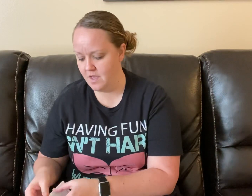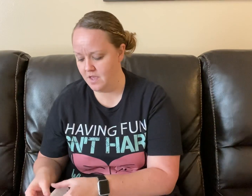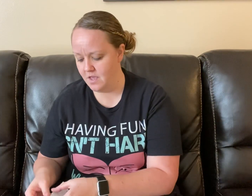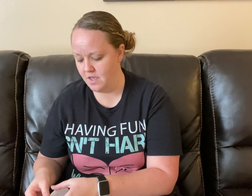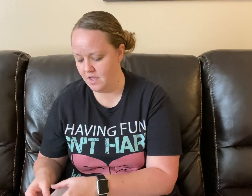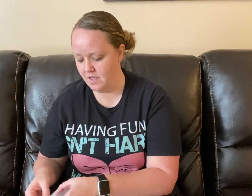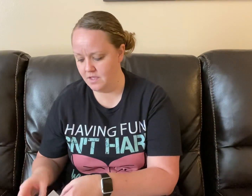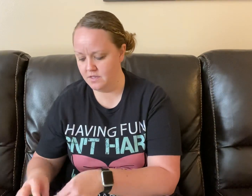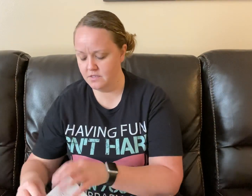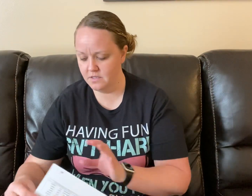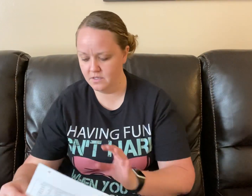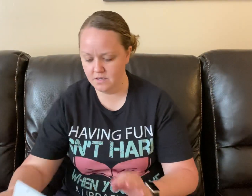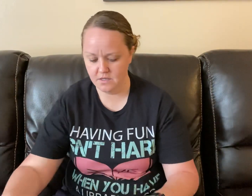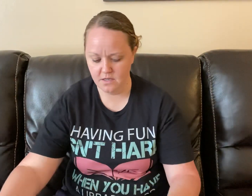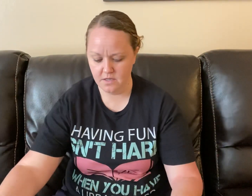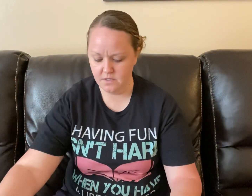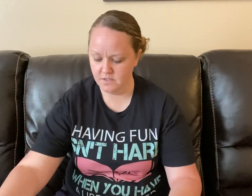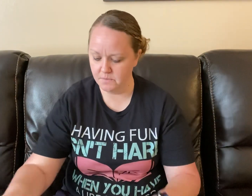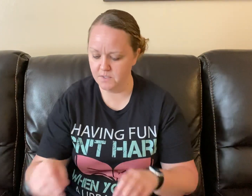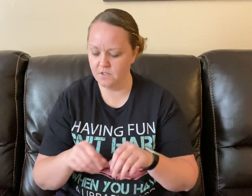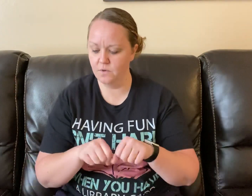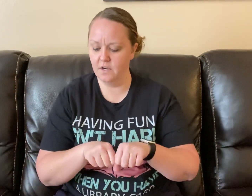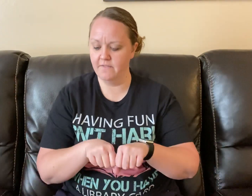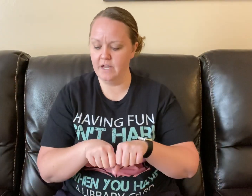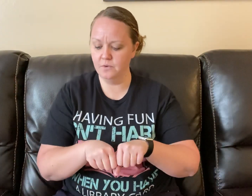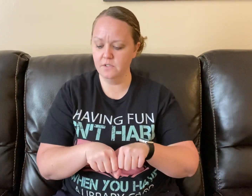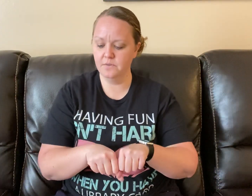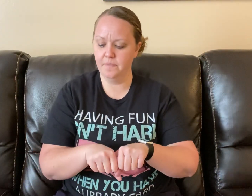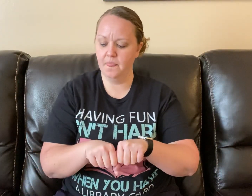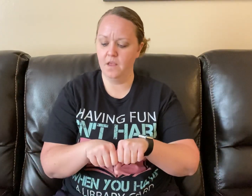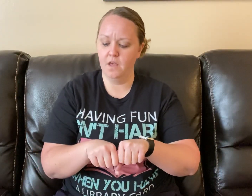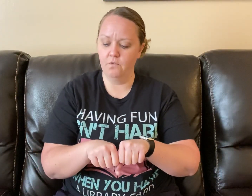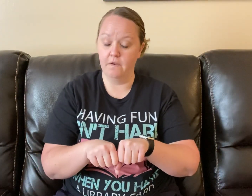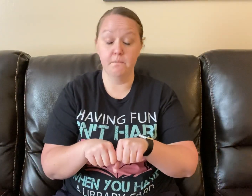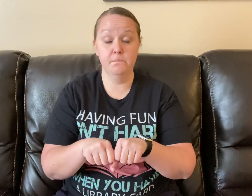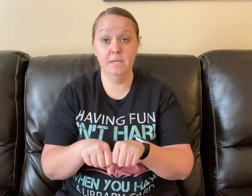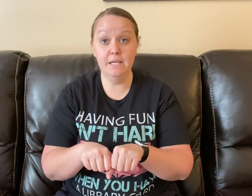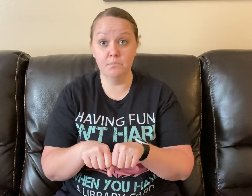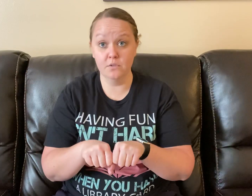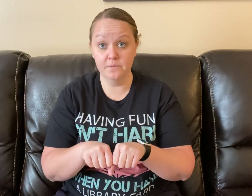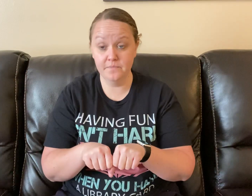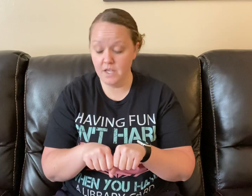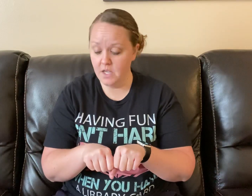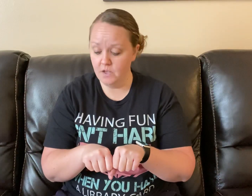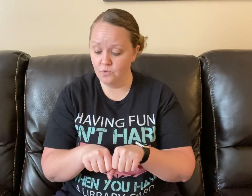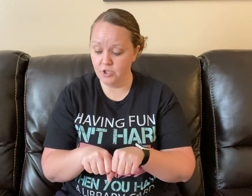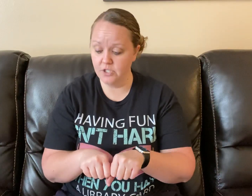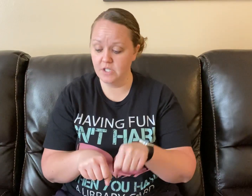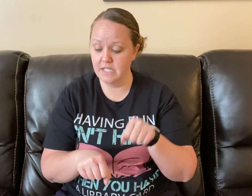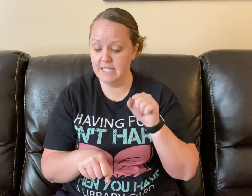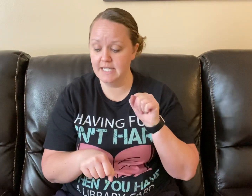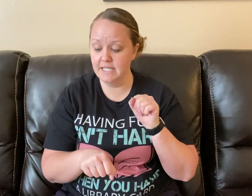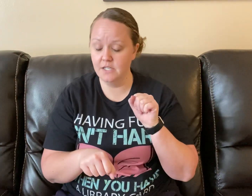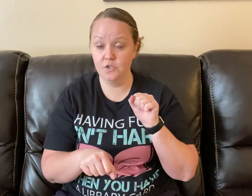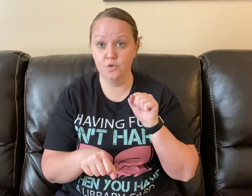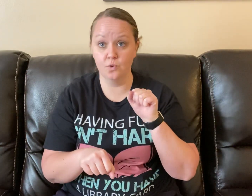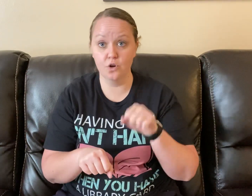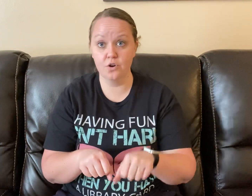And substituting our vowels. We have people. If we change the E to er,